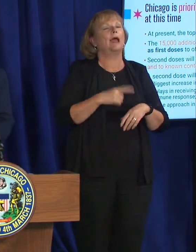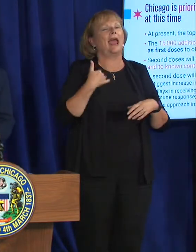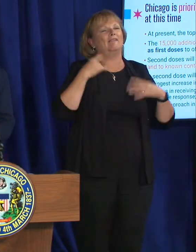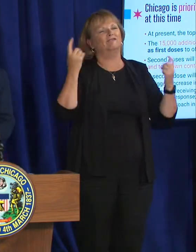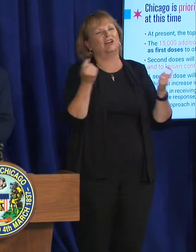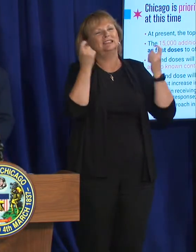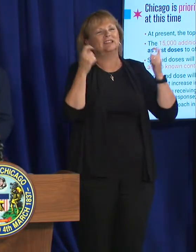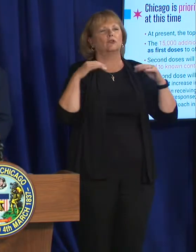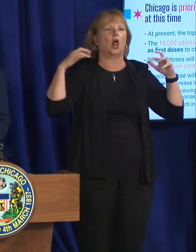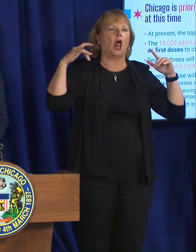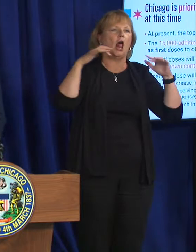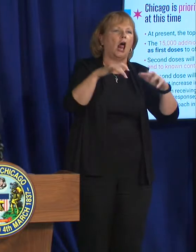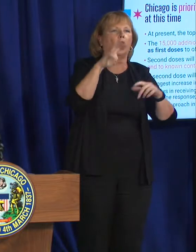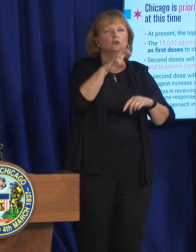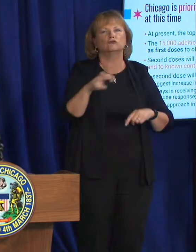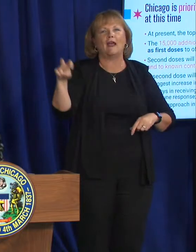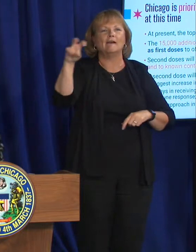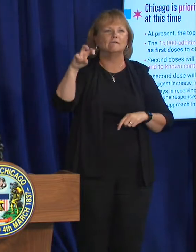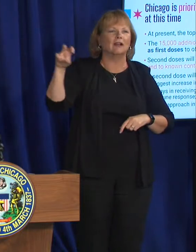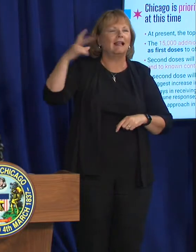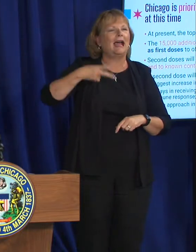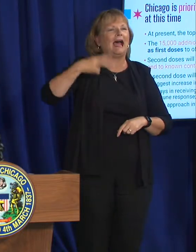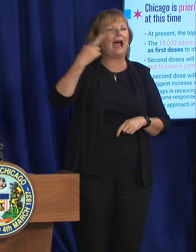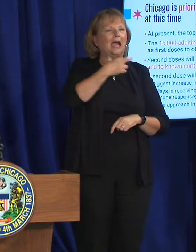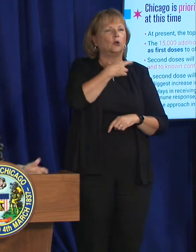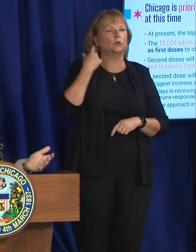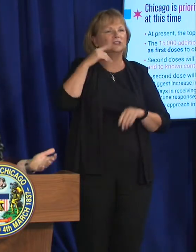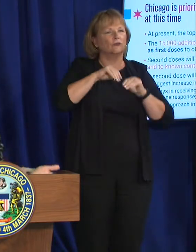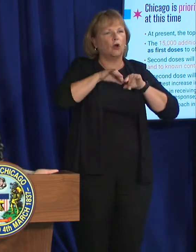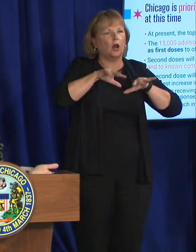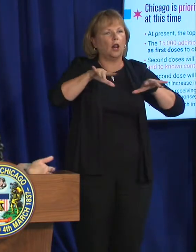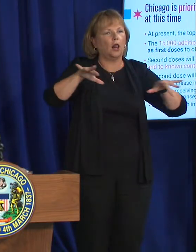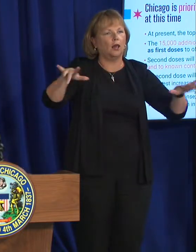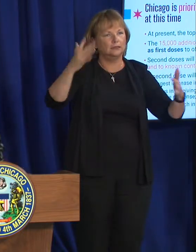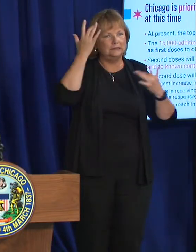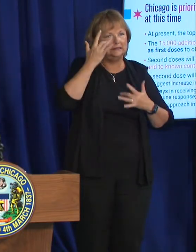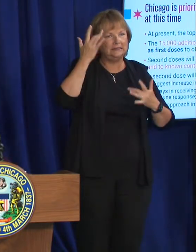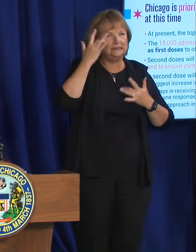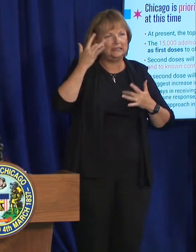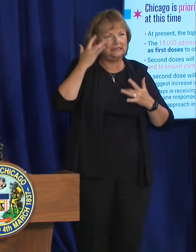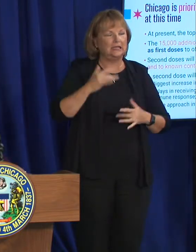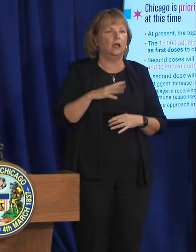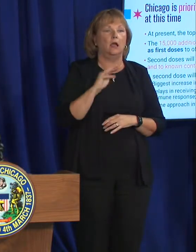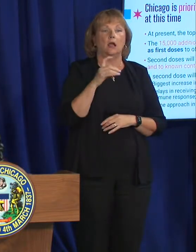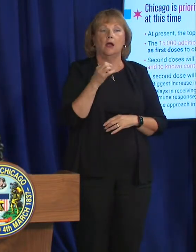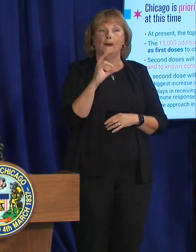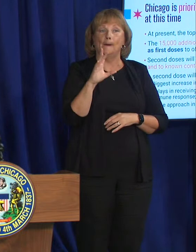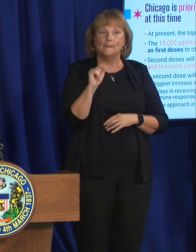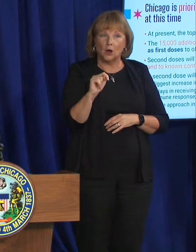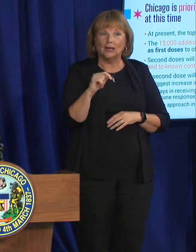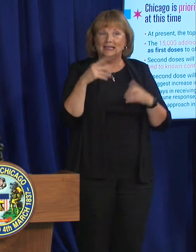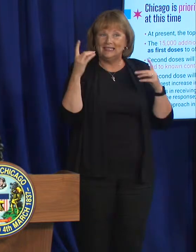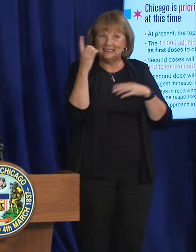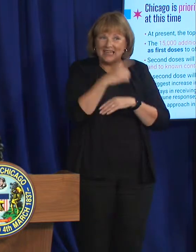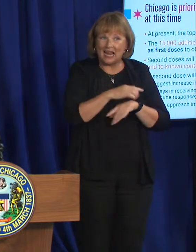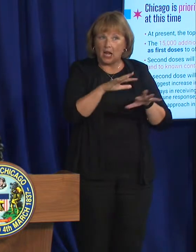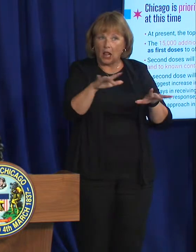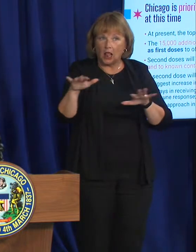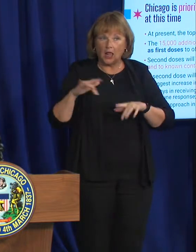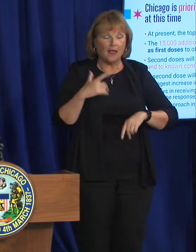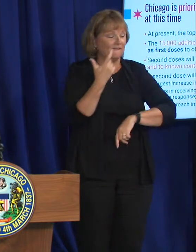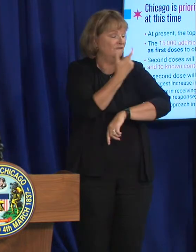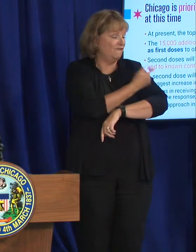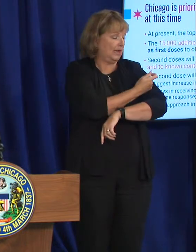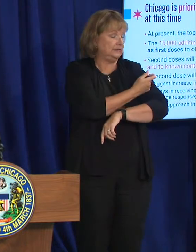festivals, we have a lot of travelers, we're higher risk generally for spread of diseases. Market days is coming and a vaccine does not take